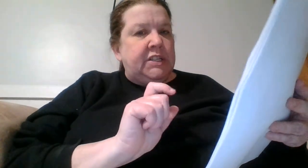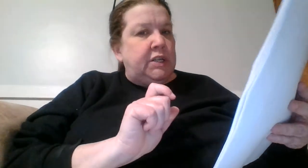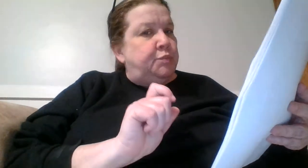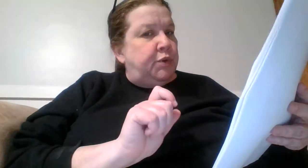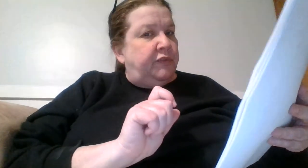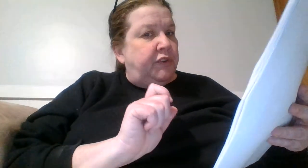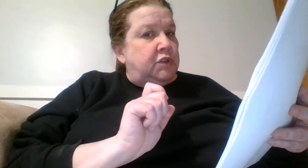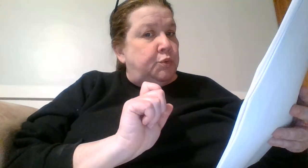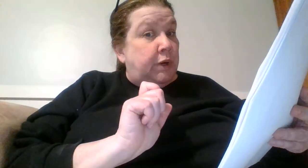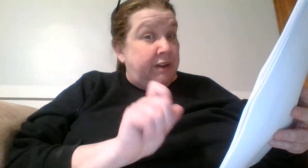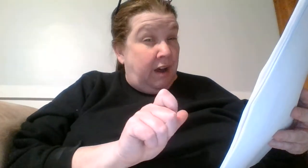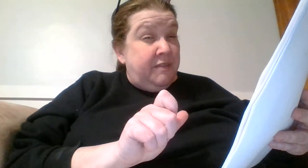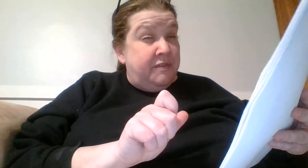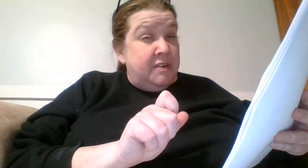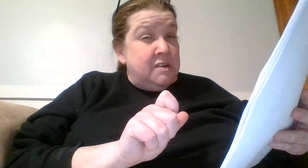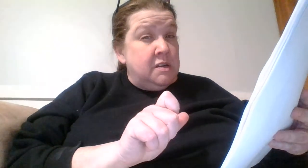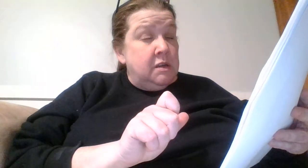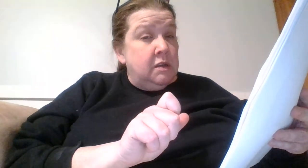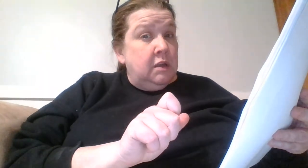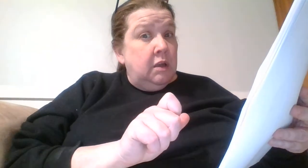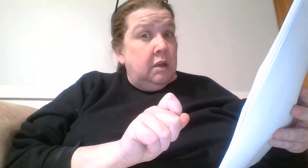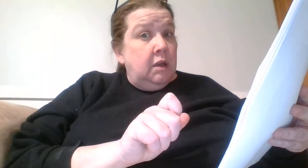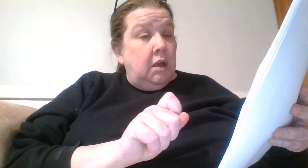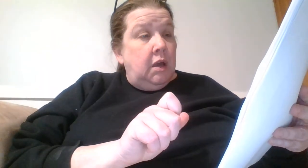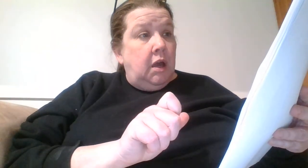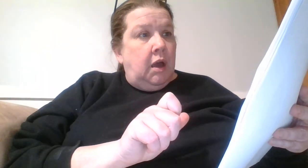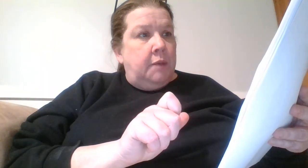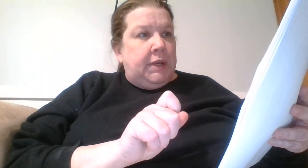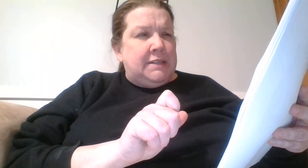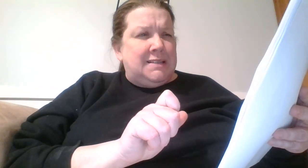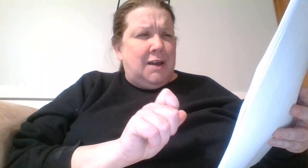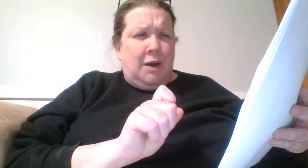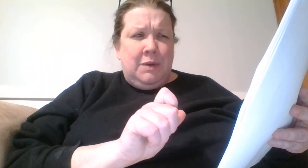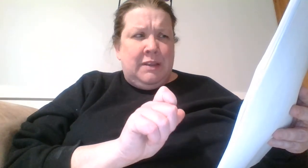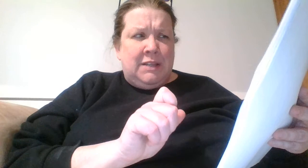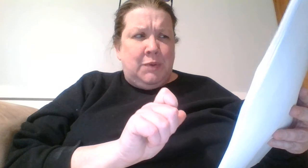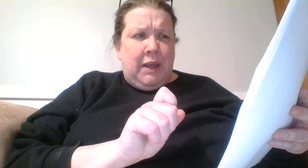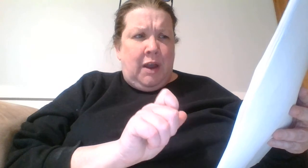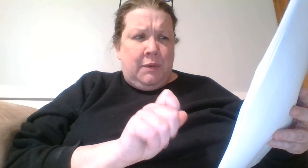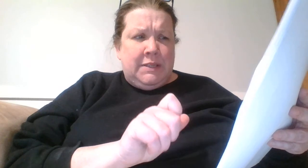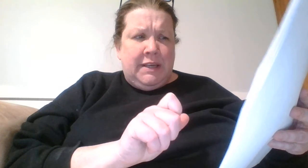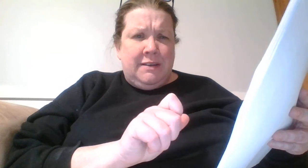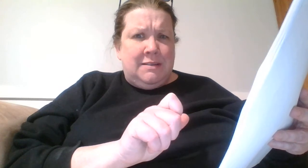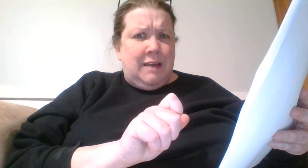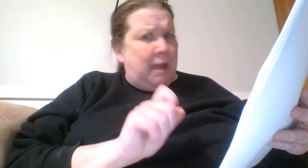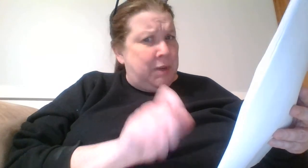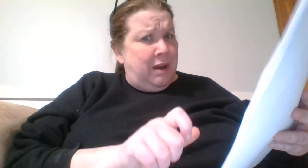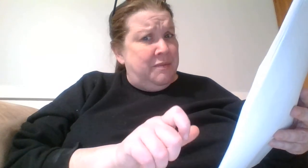change beautiful to enough um because that's oh that's what I always say is I'm enough